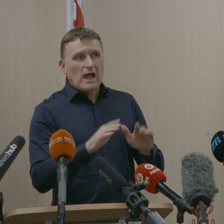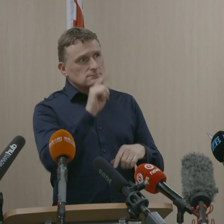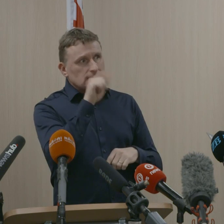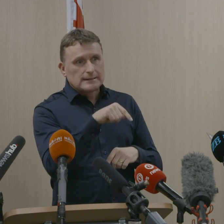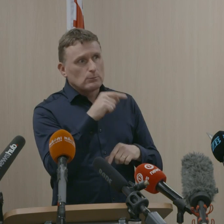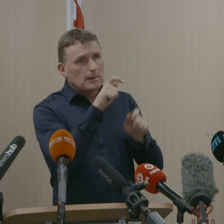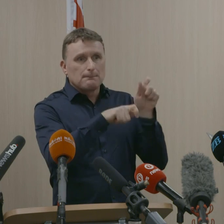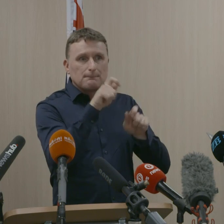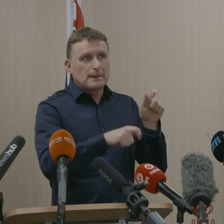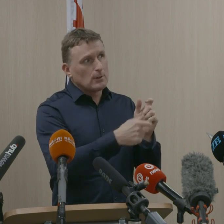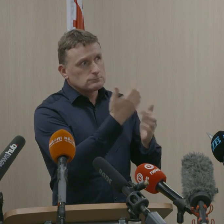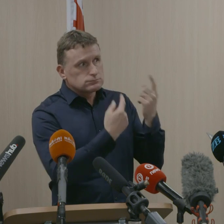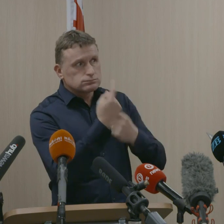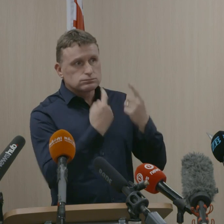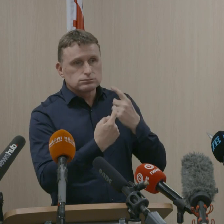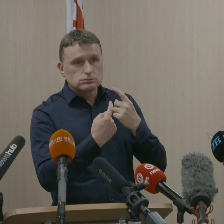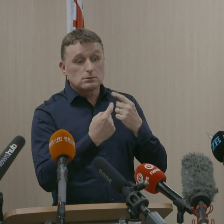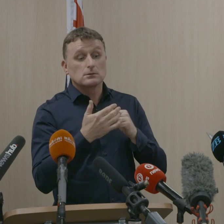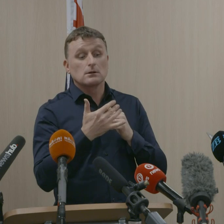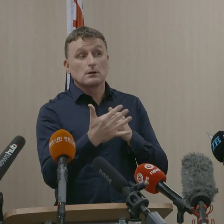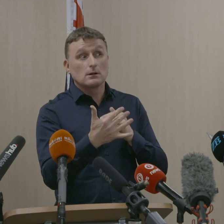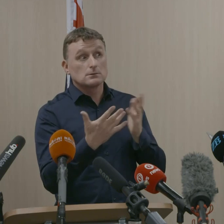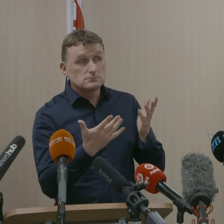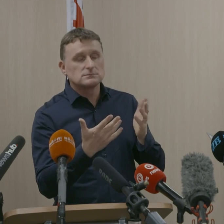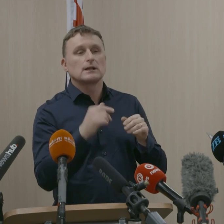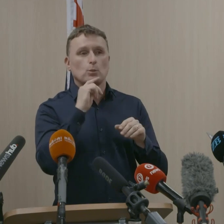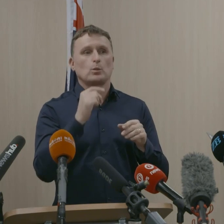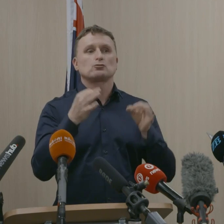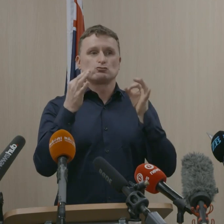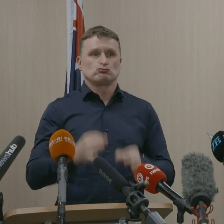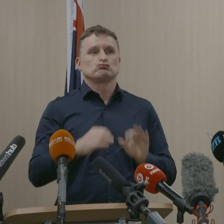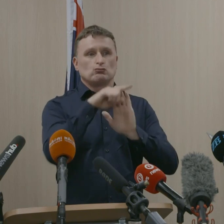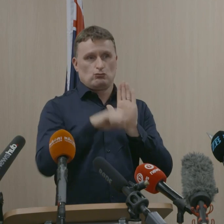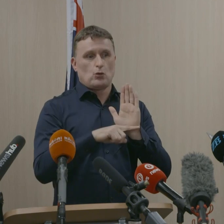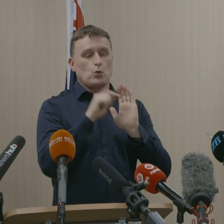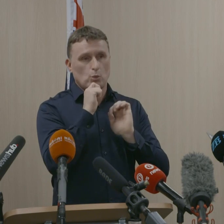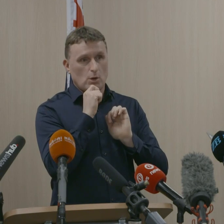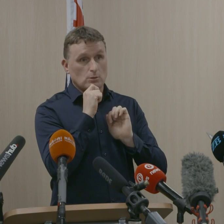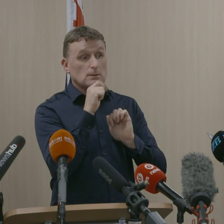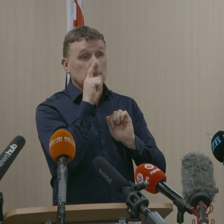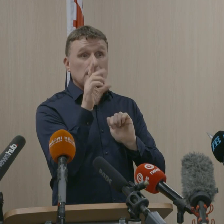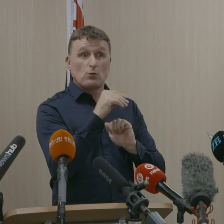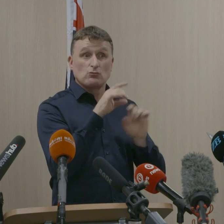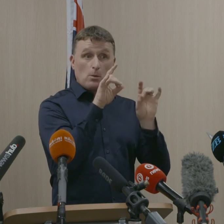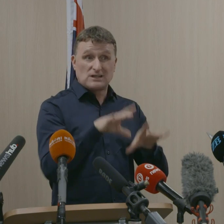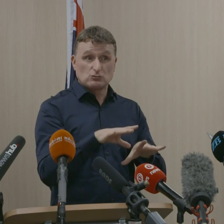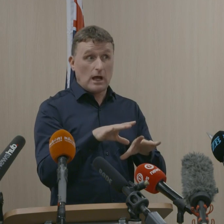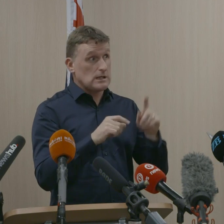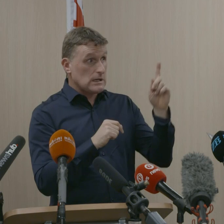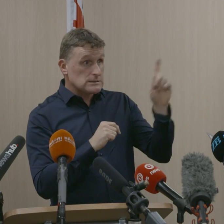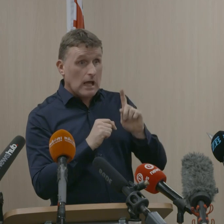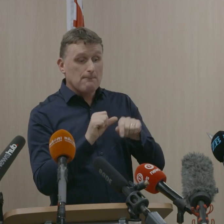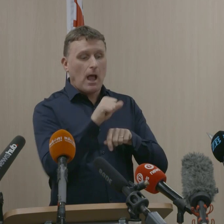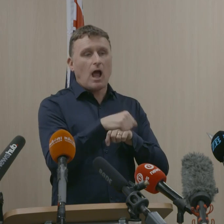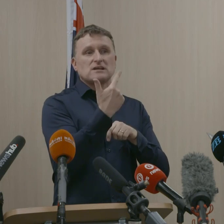of travel will be fully implemented. That means all incoming travellers from Australia will need to have a spot in managed